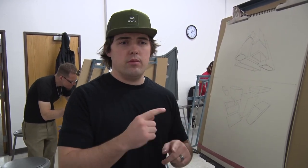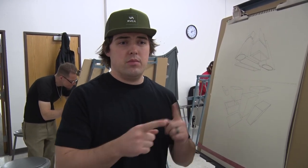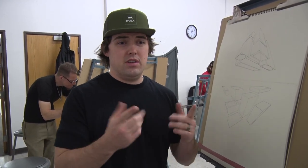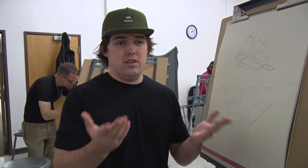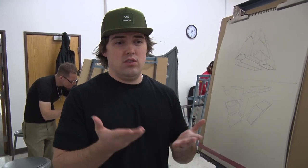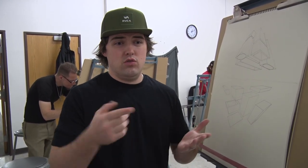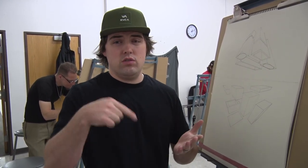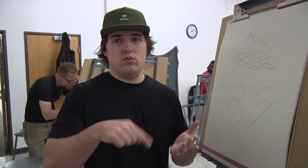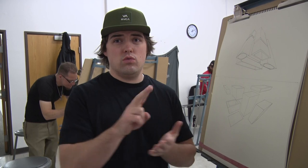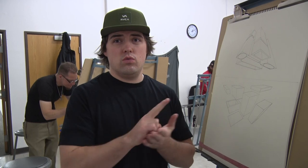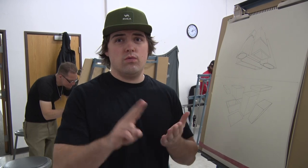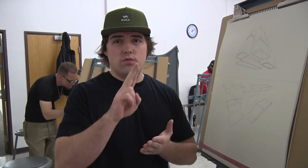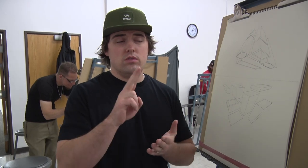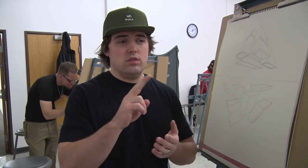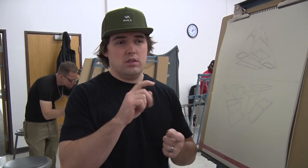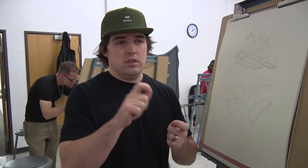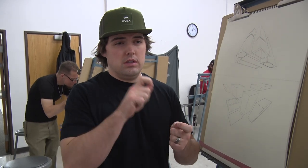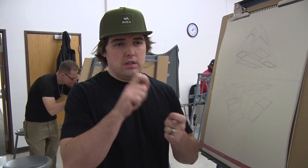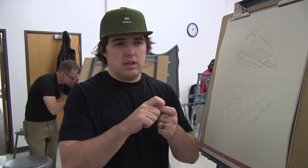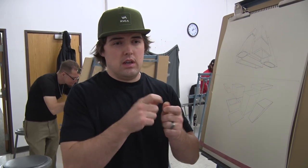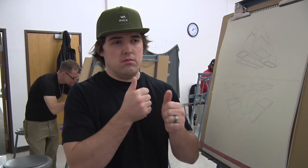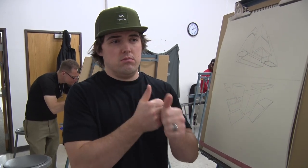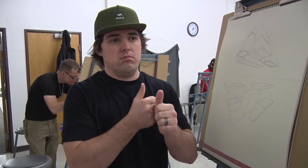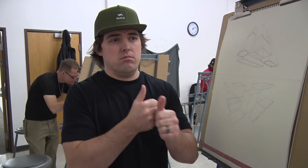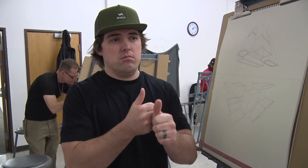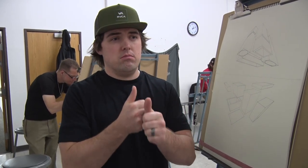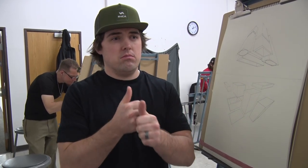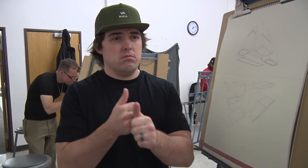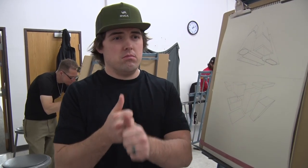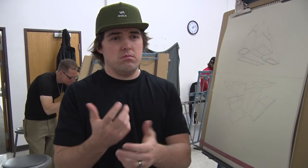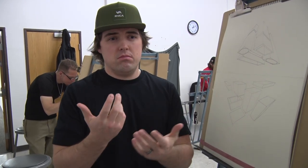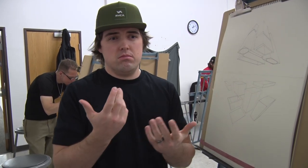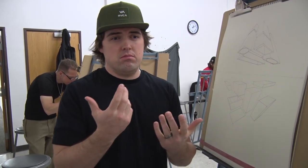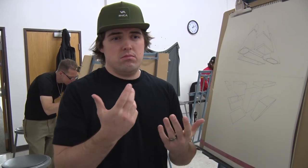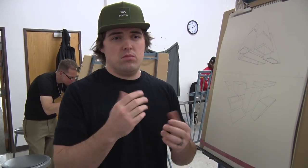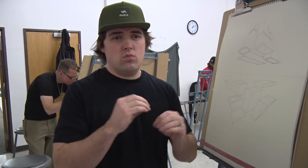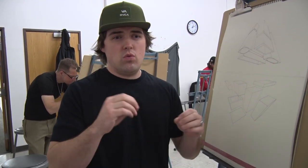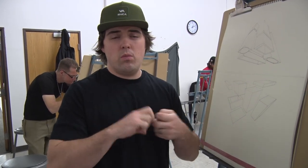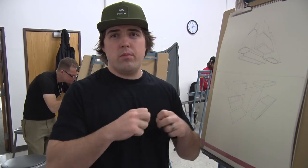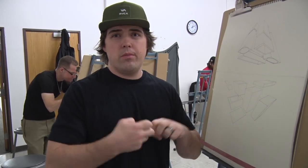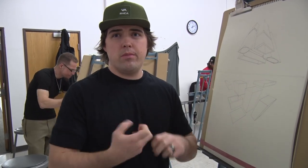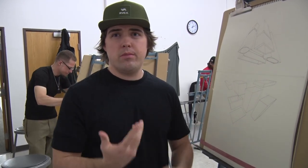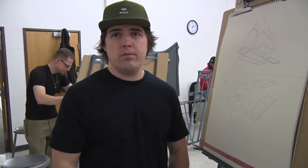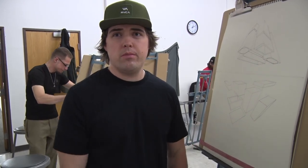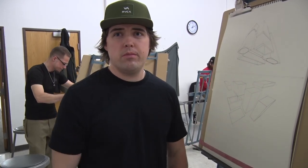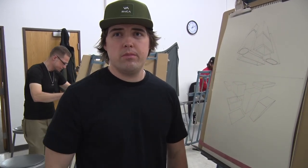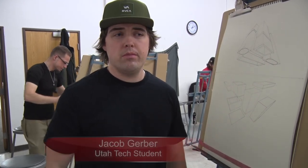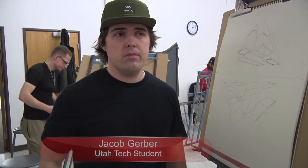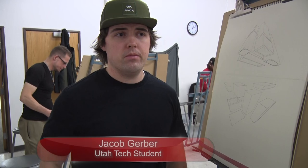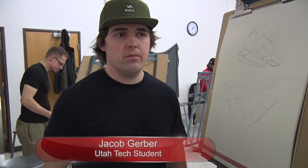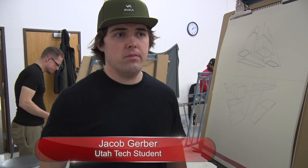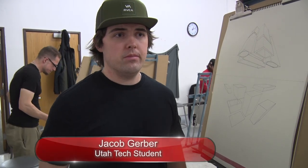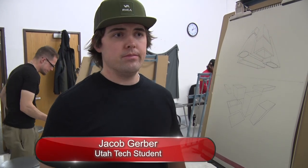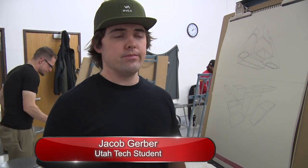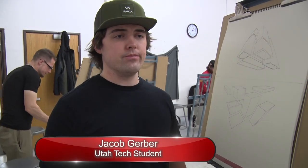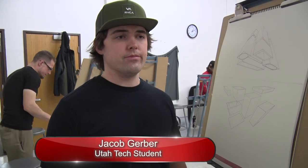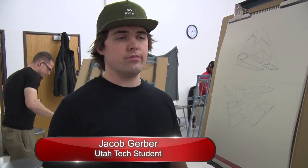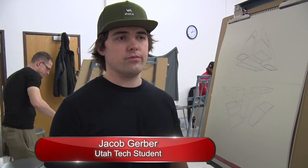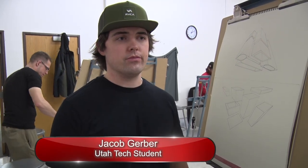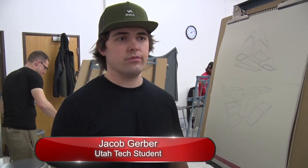And that really, they're not following ADA laws. I mean, there's specific rules that you have to follow underneath the ADA, so that's been a problem at other